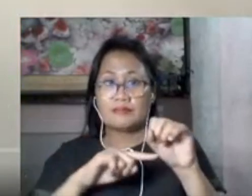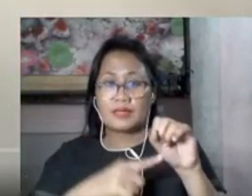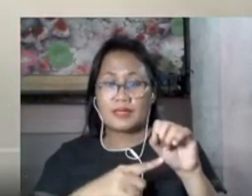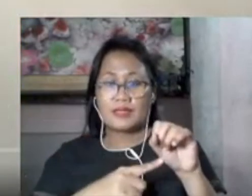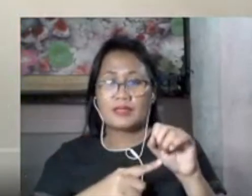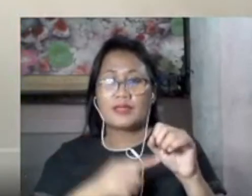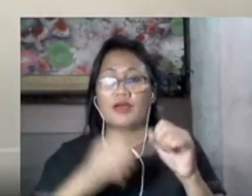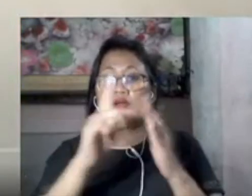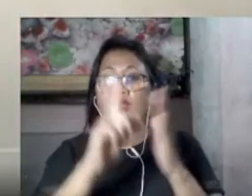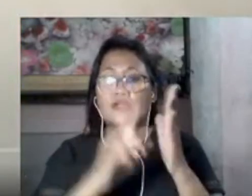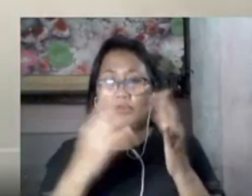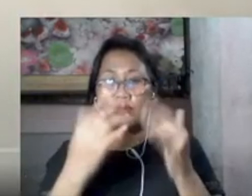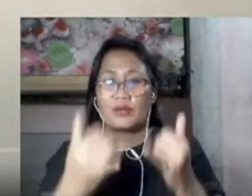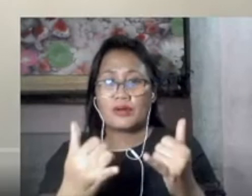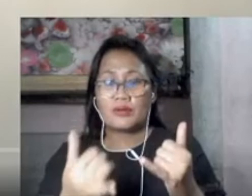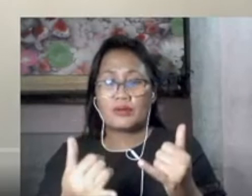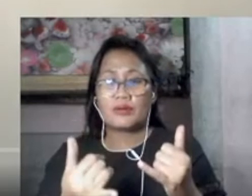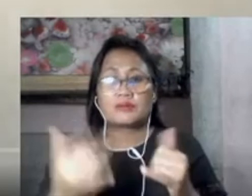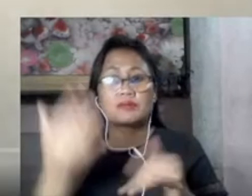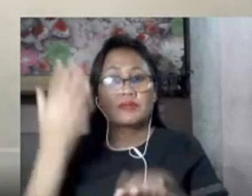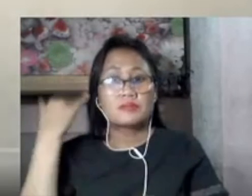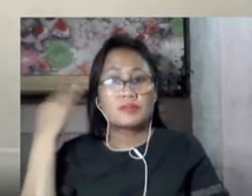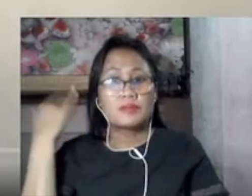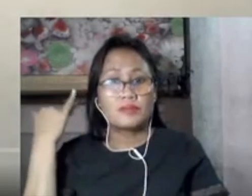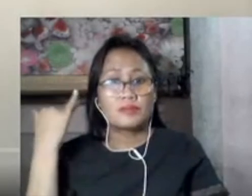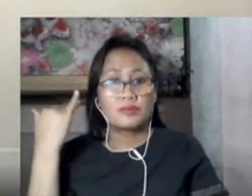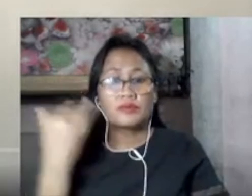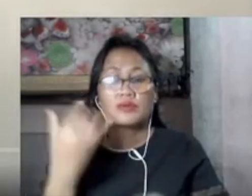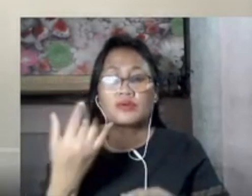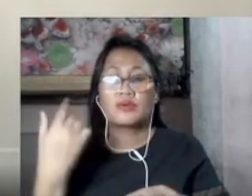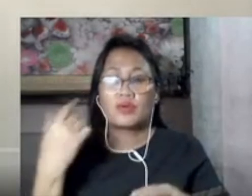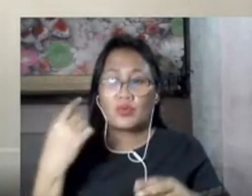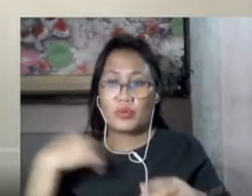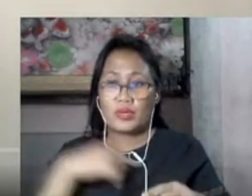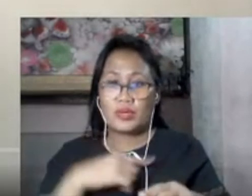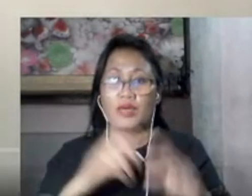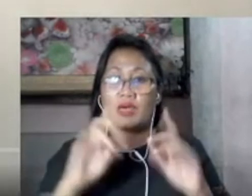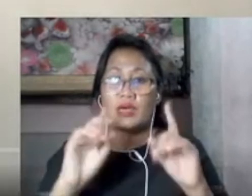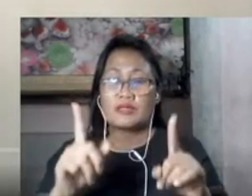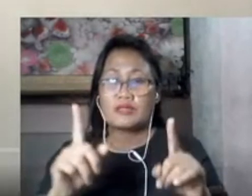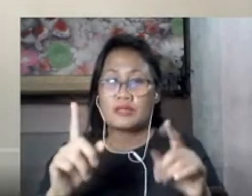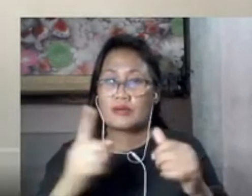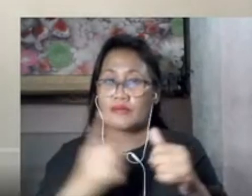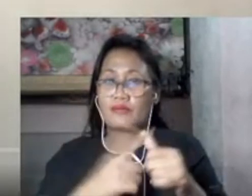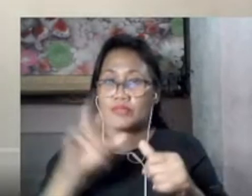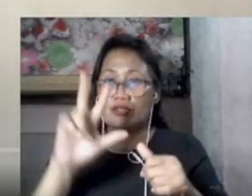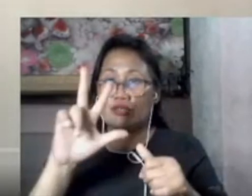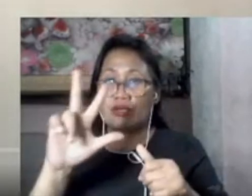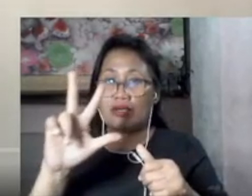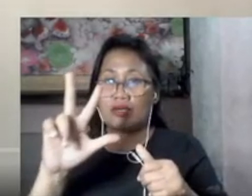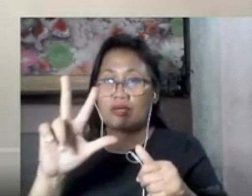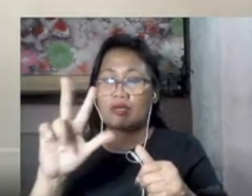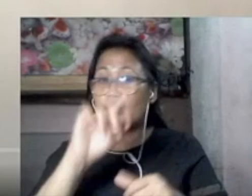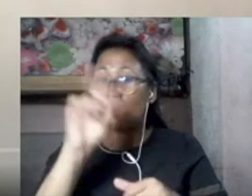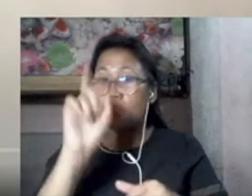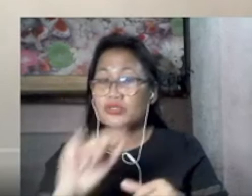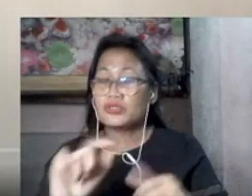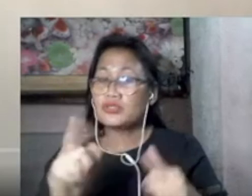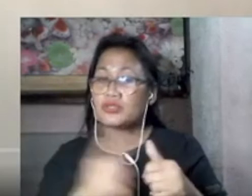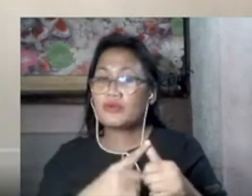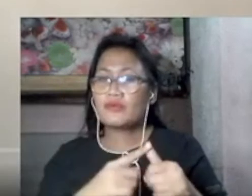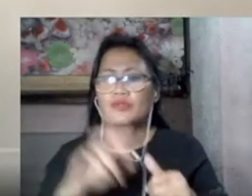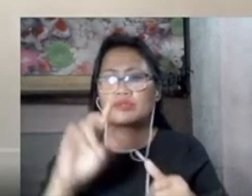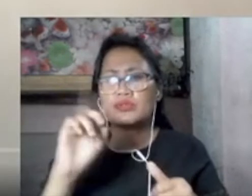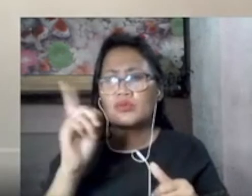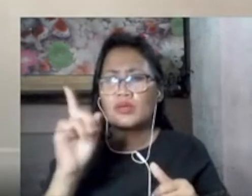today. Before we proceed, we will be answering these three questions. First, what